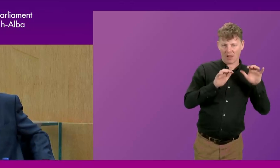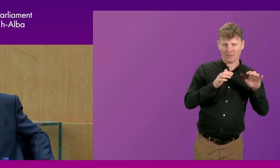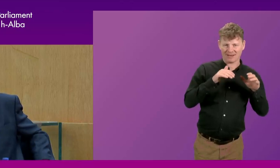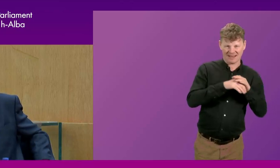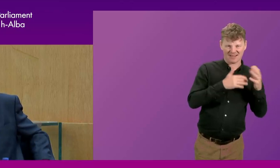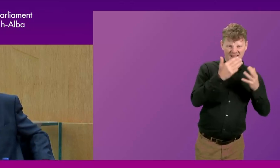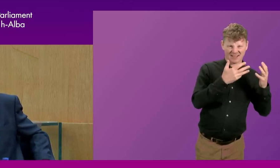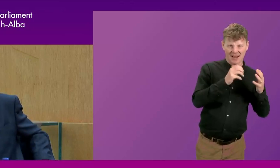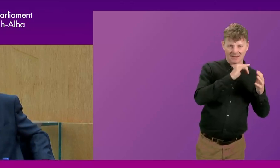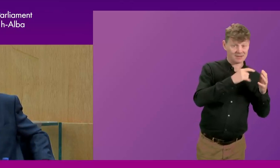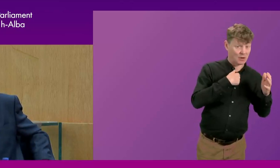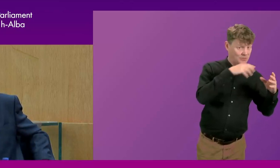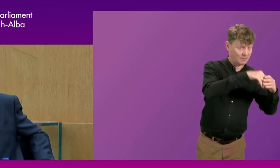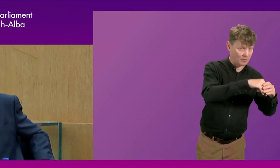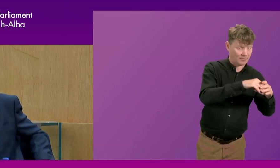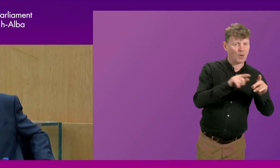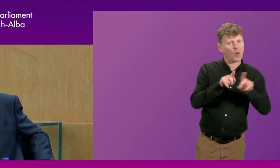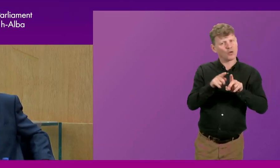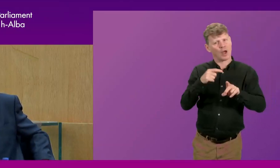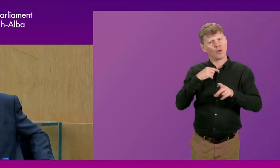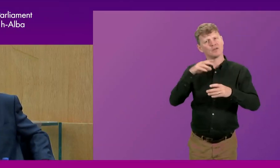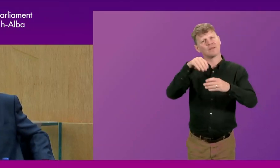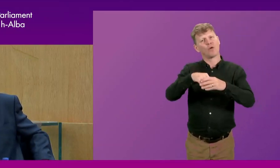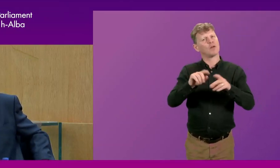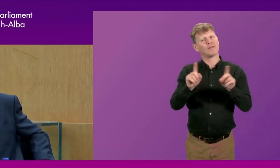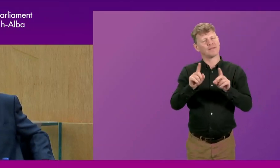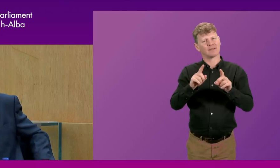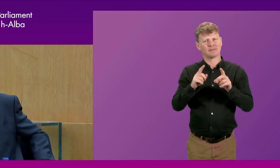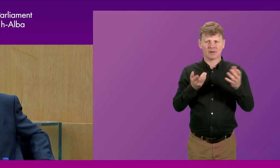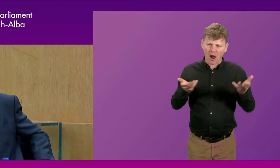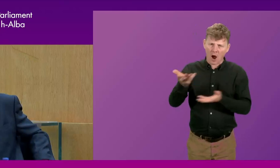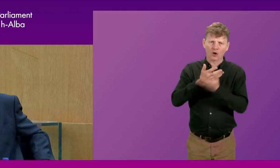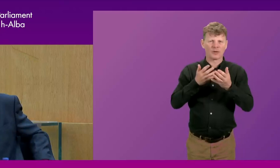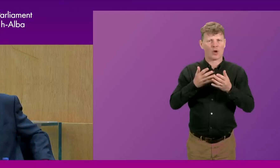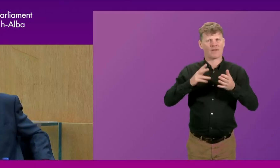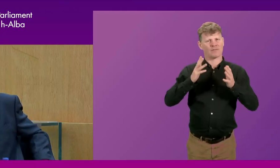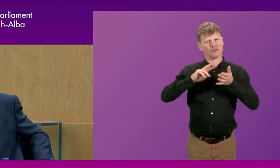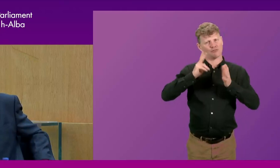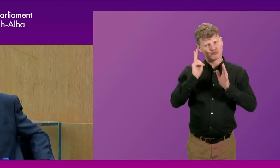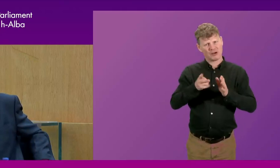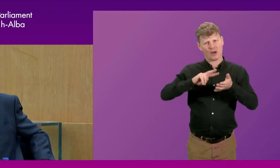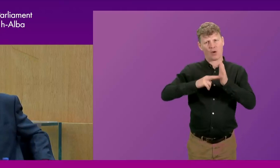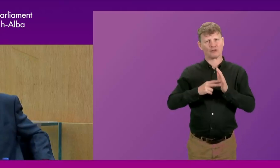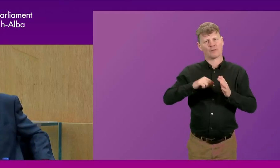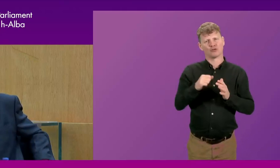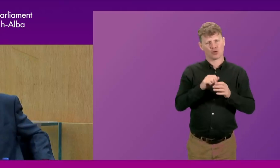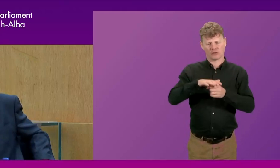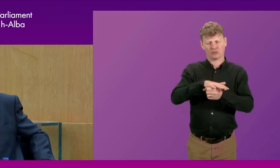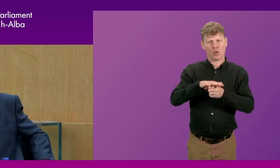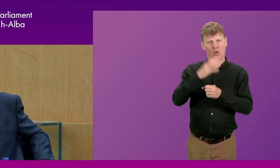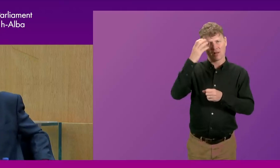also involved in the in the arguments around the reorganization of Scottish local government in 1995.